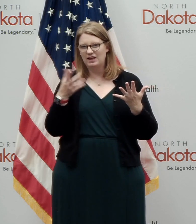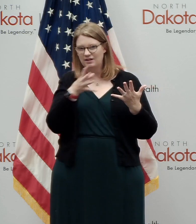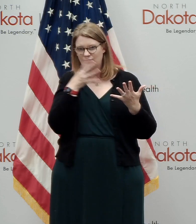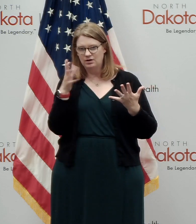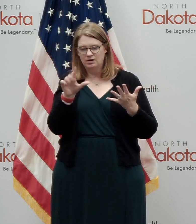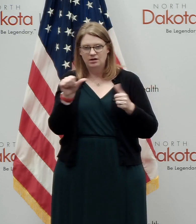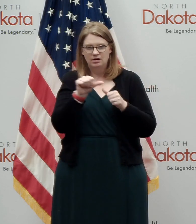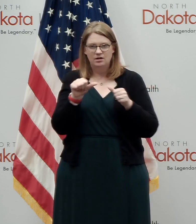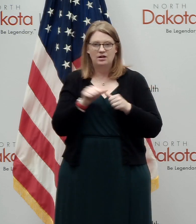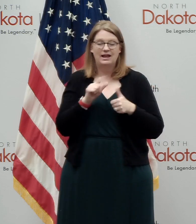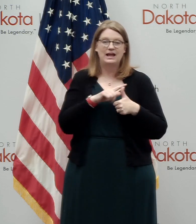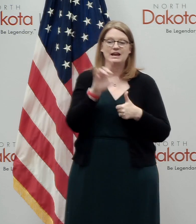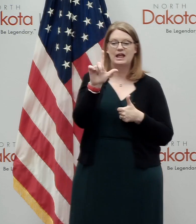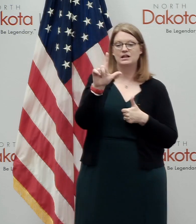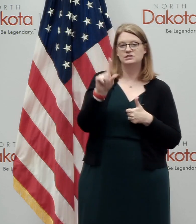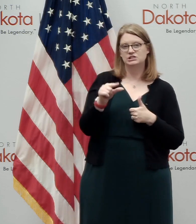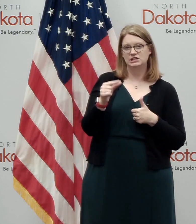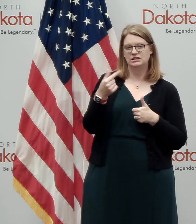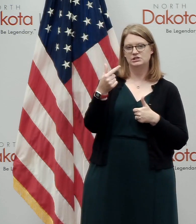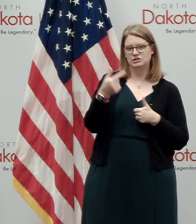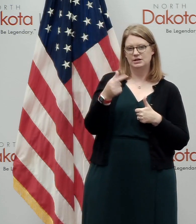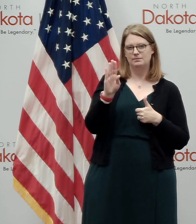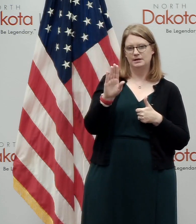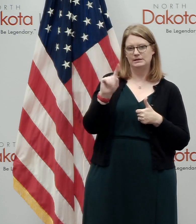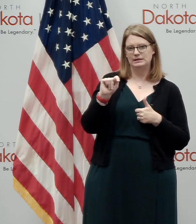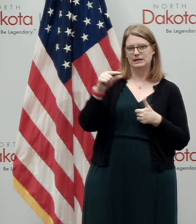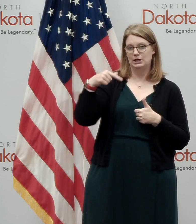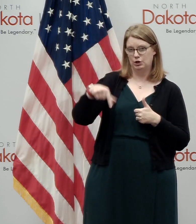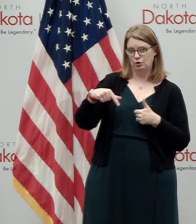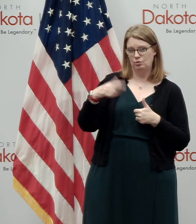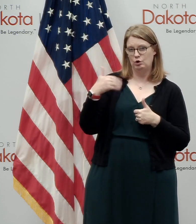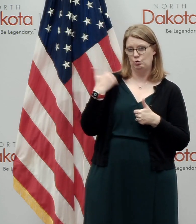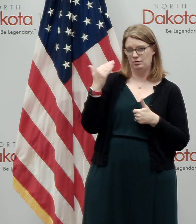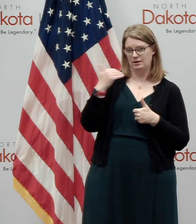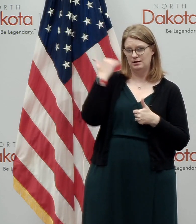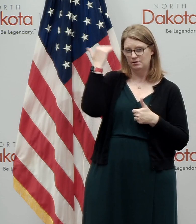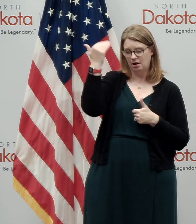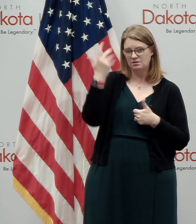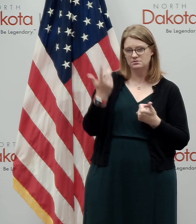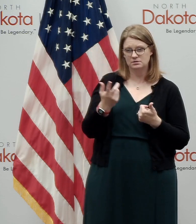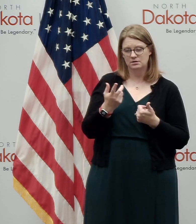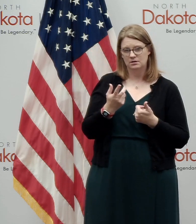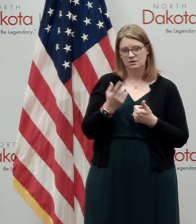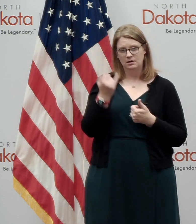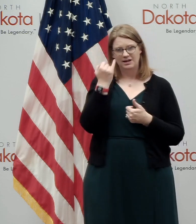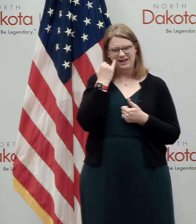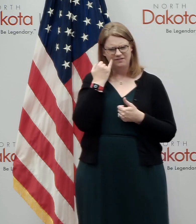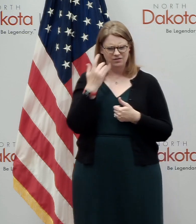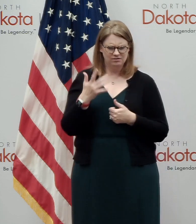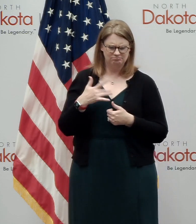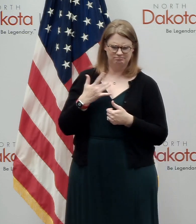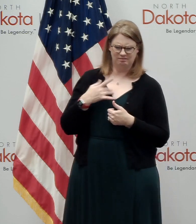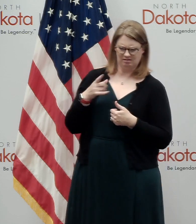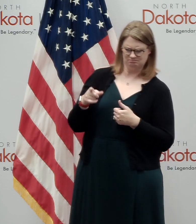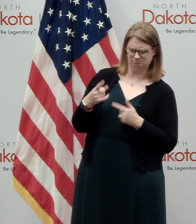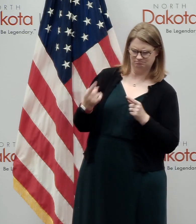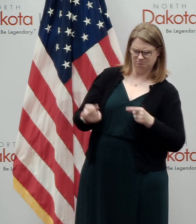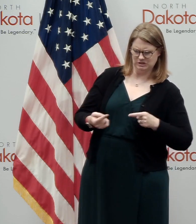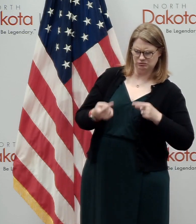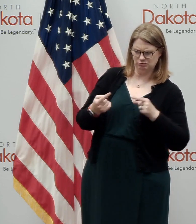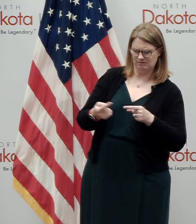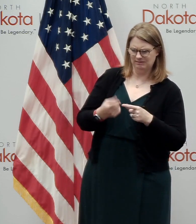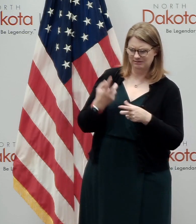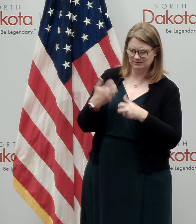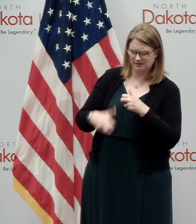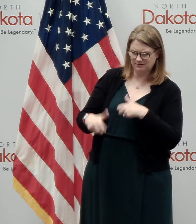youth and adults. Uh, you can be the difference in getting someone the help they need when they're struggling emotionally or have a hard